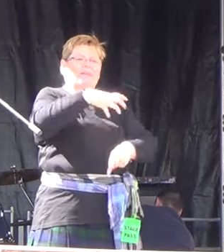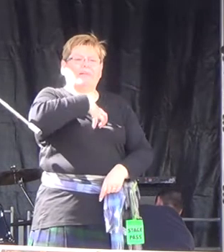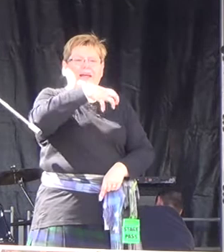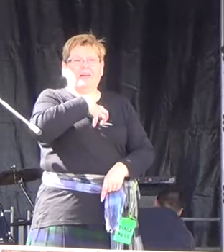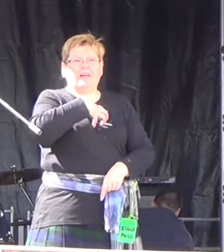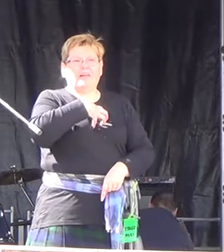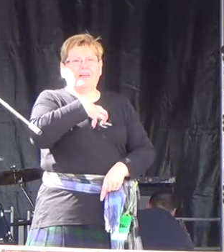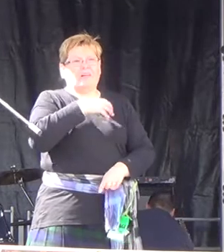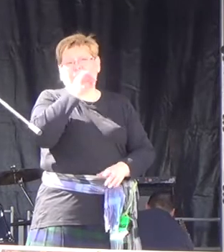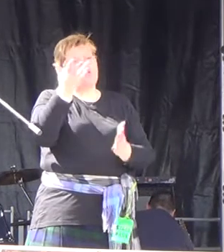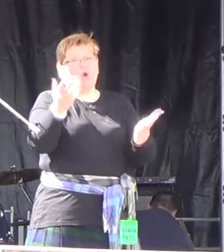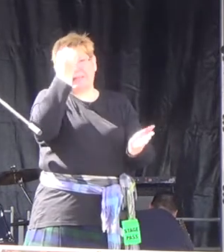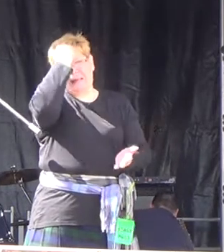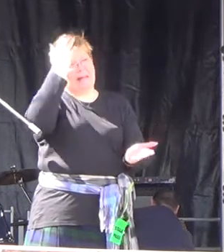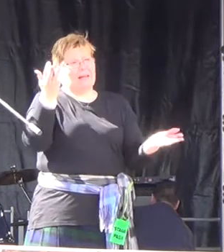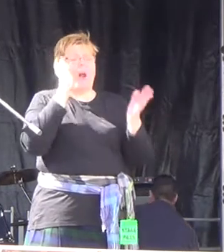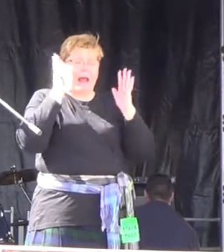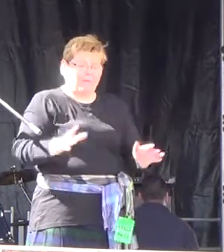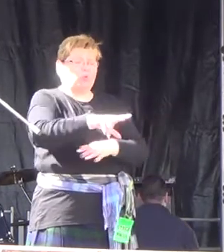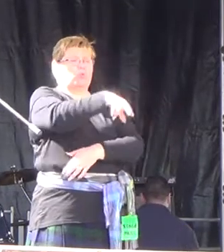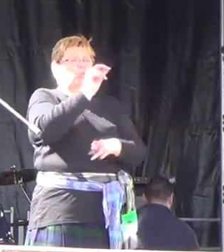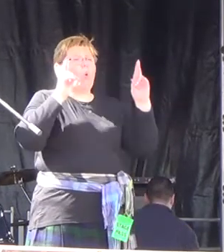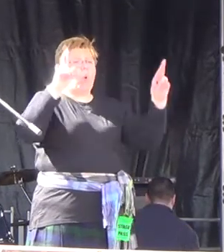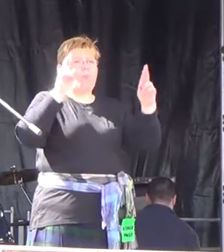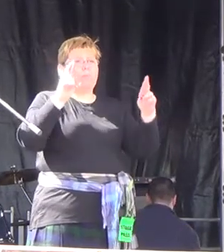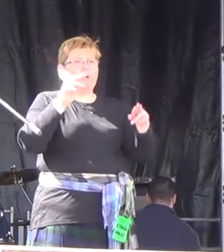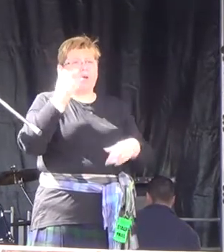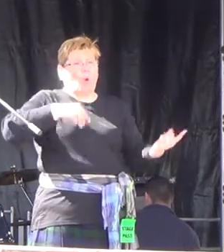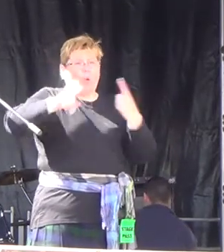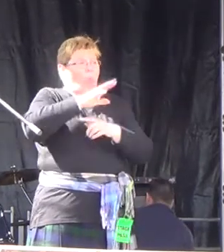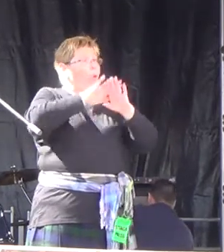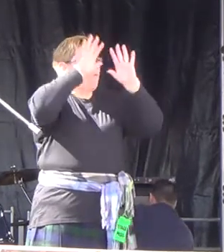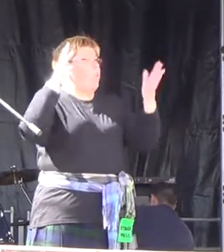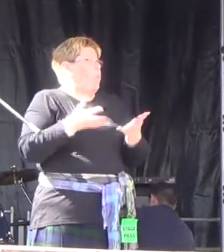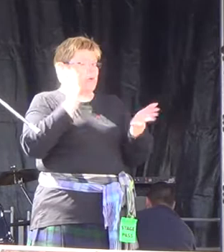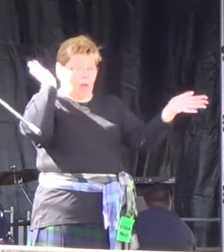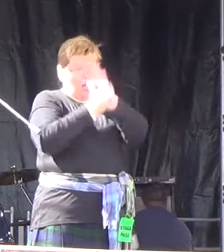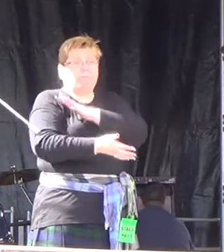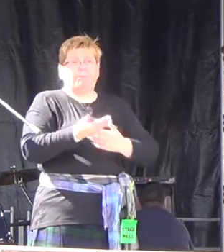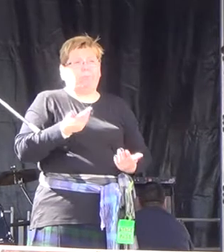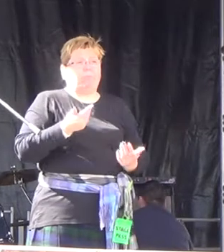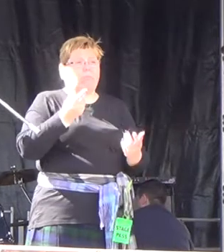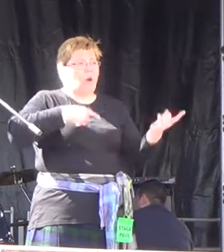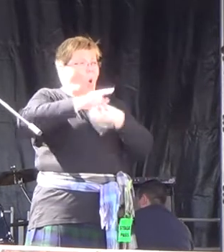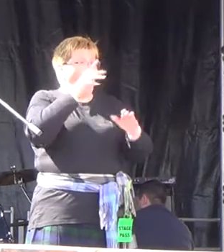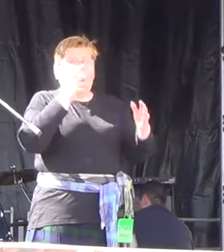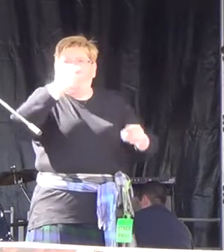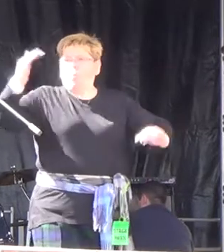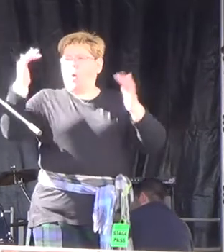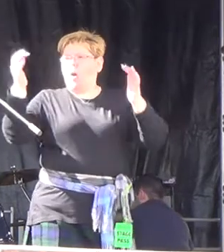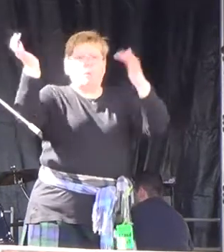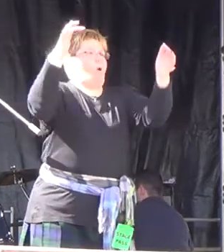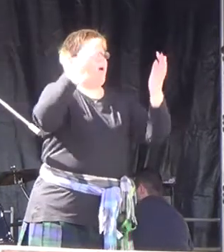no-brainer. We've got to choose hope. The world is going to hell and banana skin faster than we can blink. We're going to war at the drop of a hat